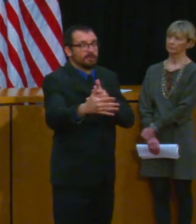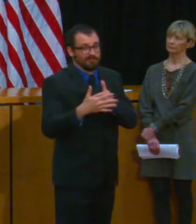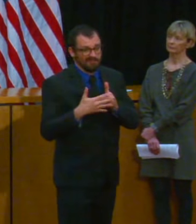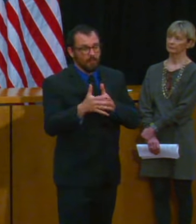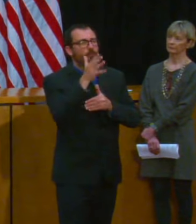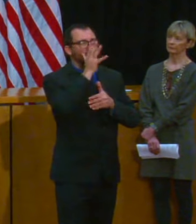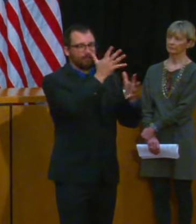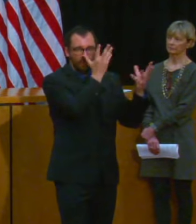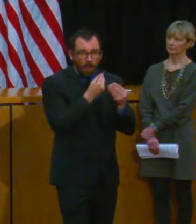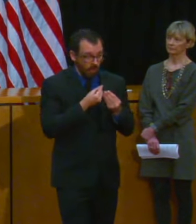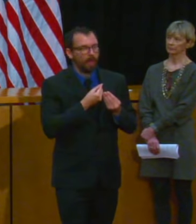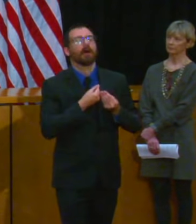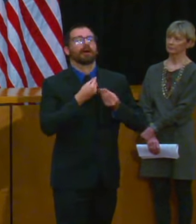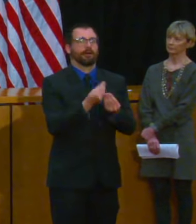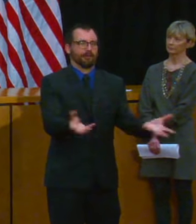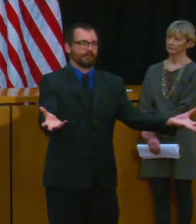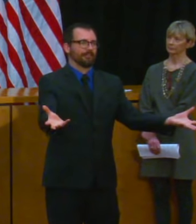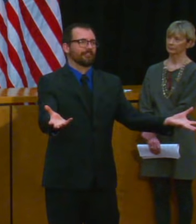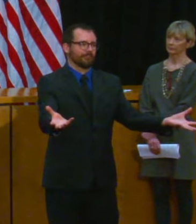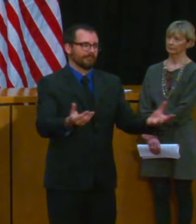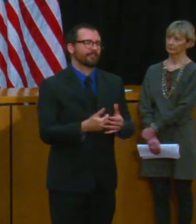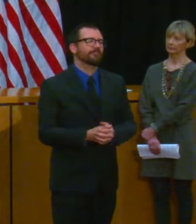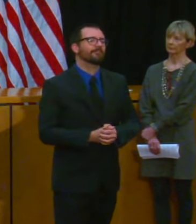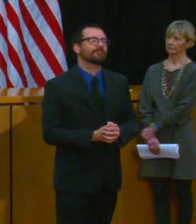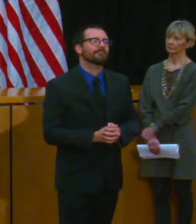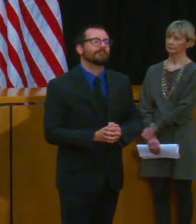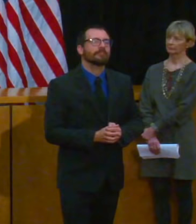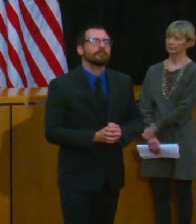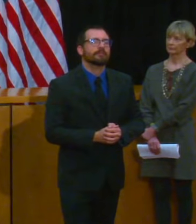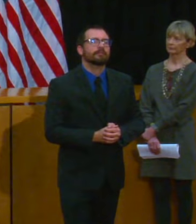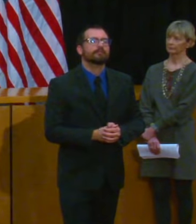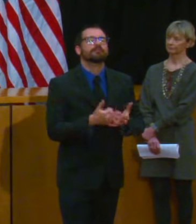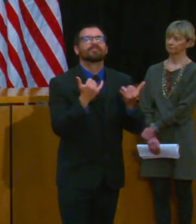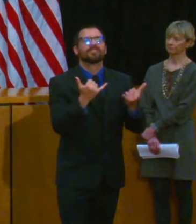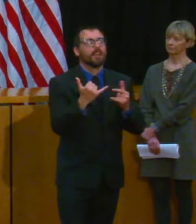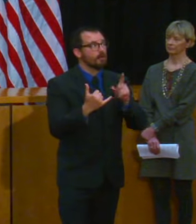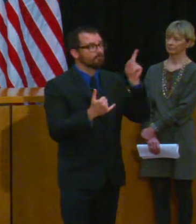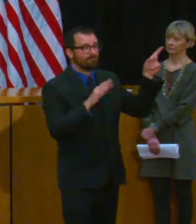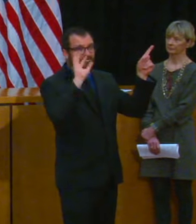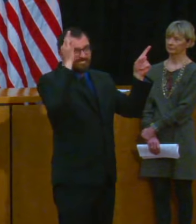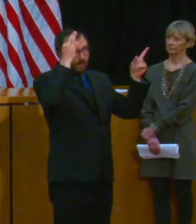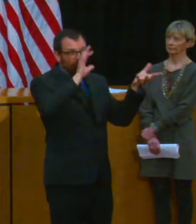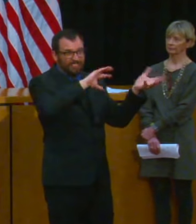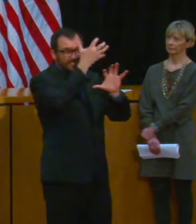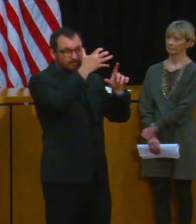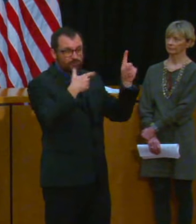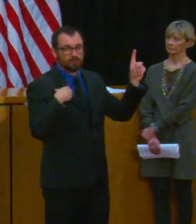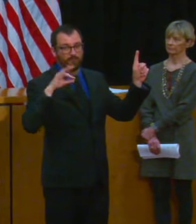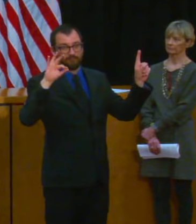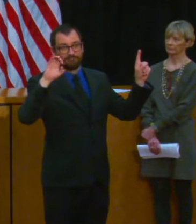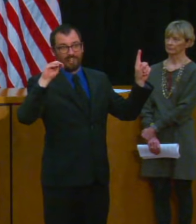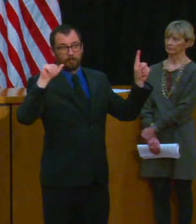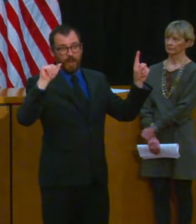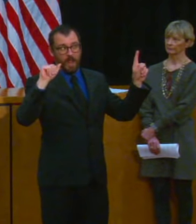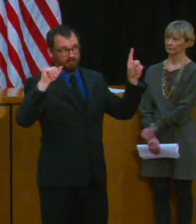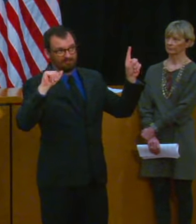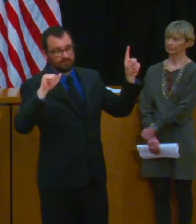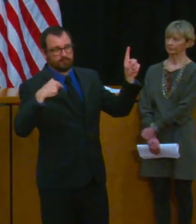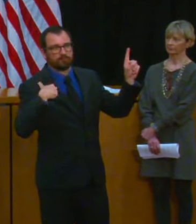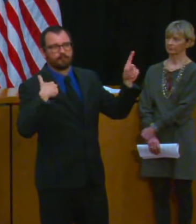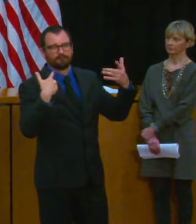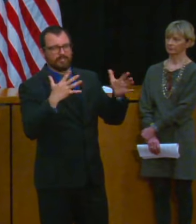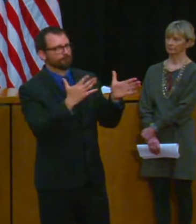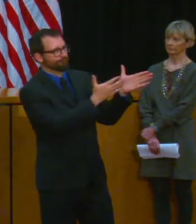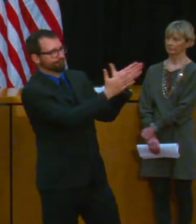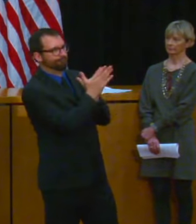FEMA for the agency to provide 100% reimbursement for eligible costs under the federal disaster declaration that we